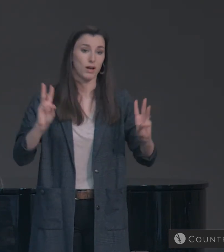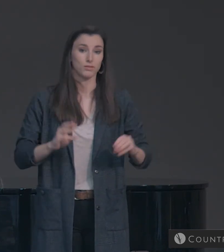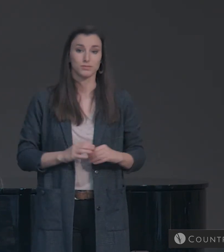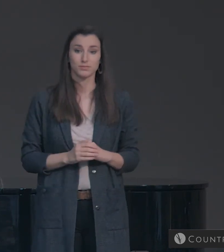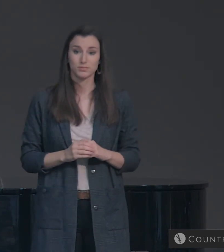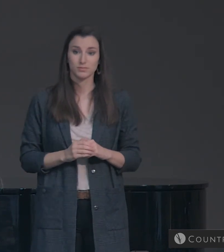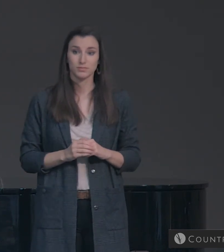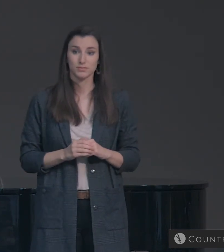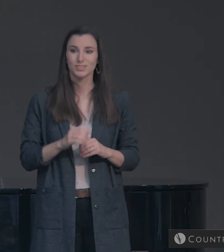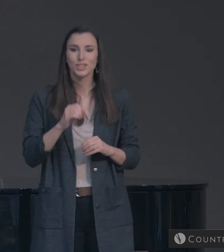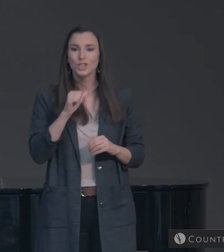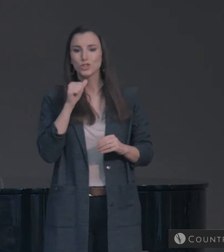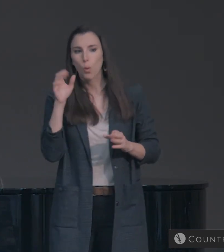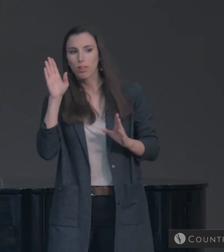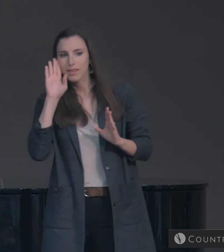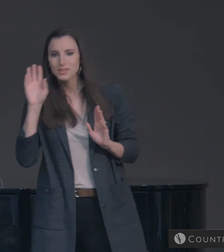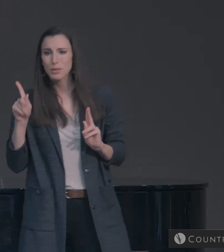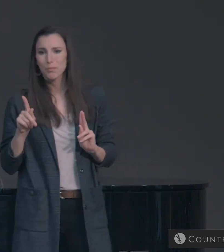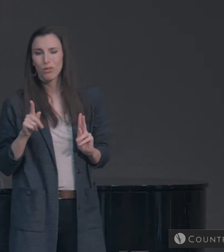Don't listen to the scoffers.